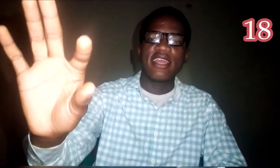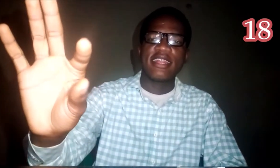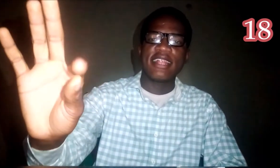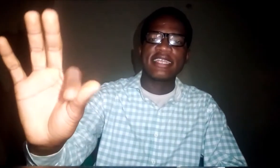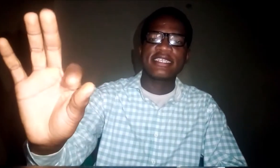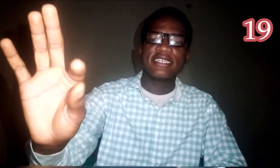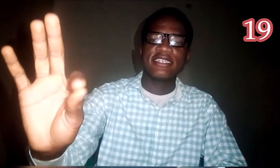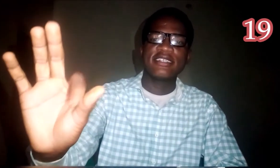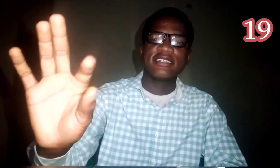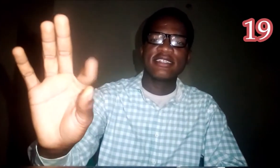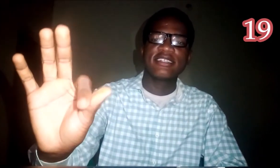Nineteen.